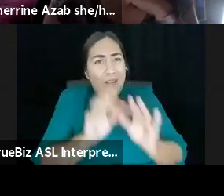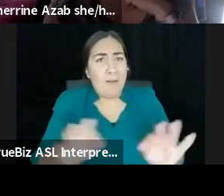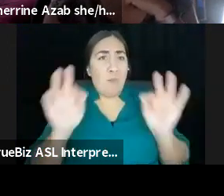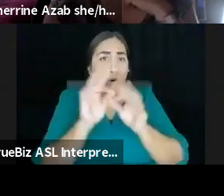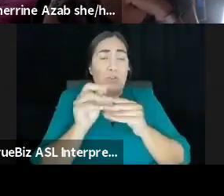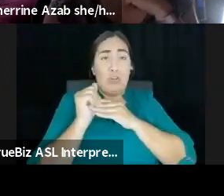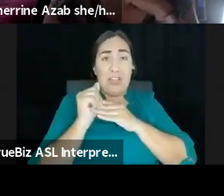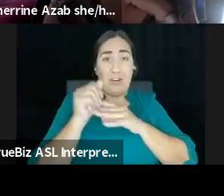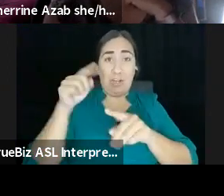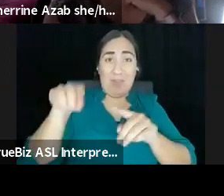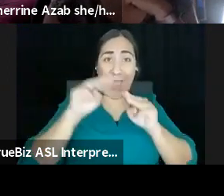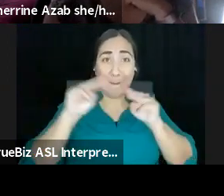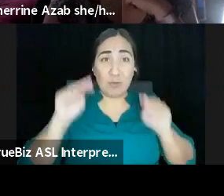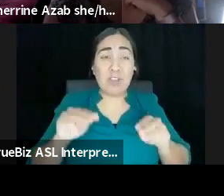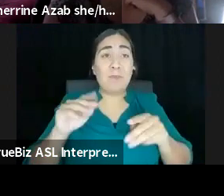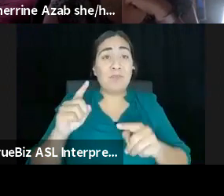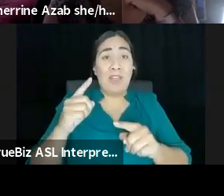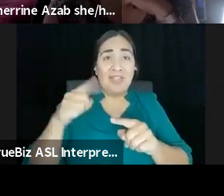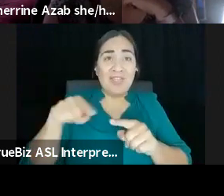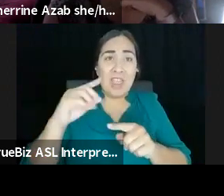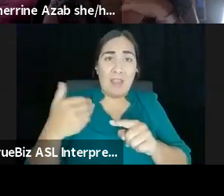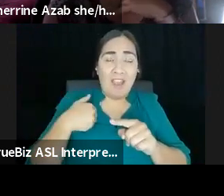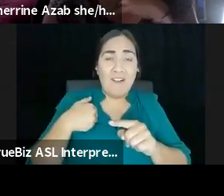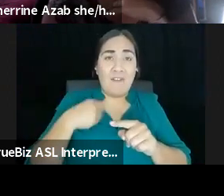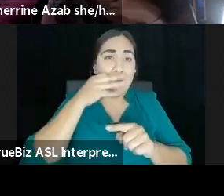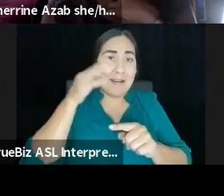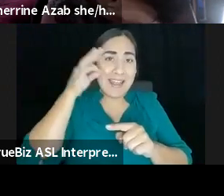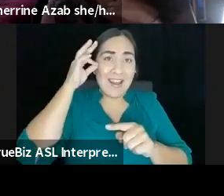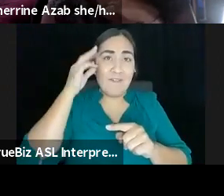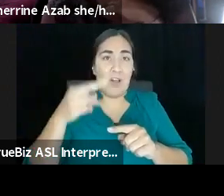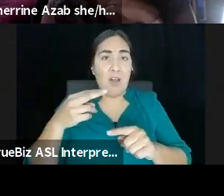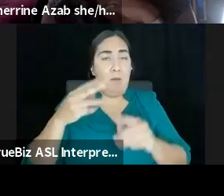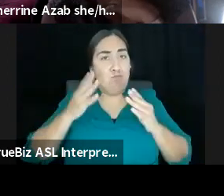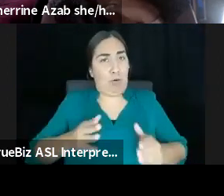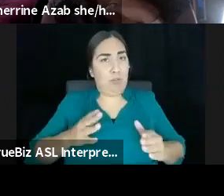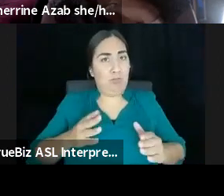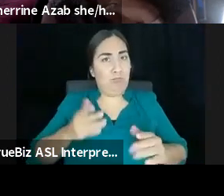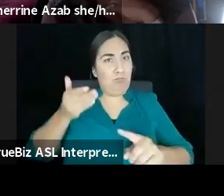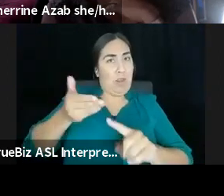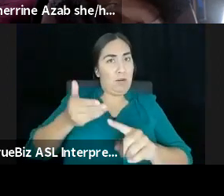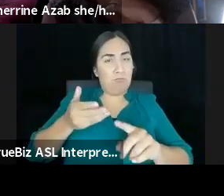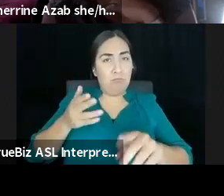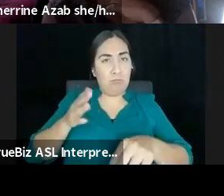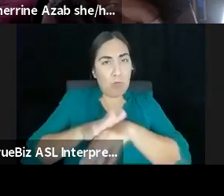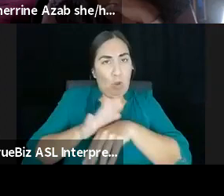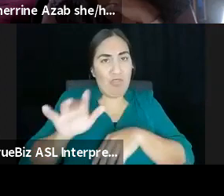that they have a native voice on their board. So we have Um, we do much of our work is in